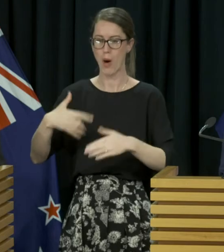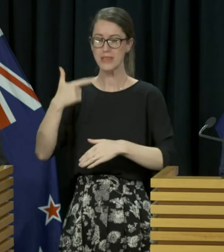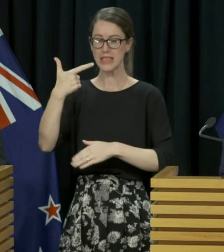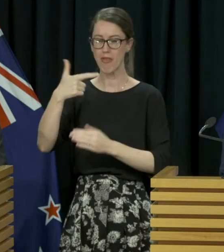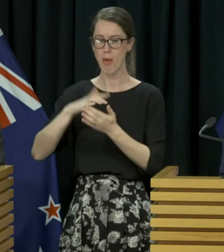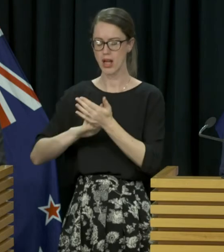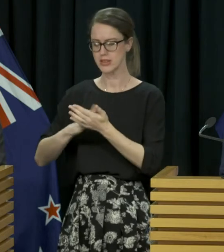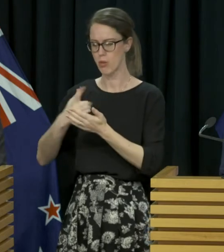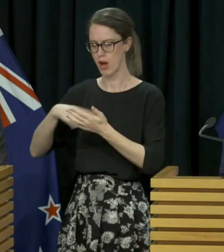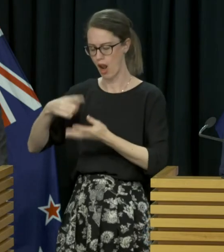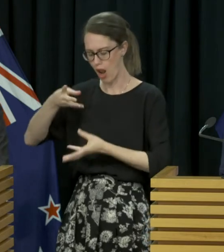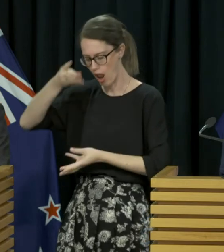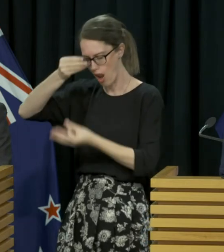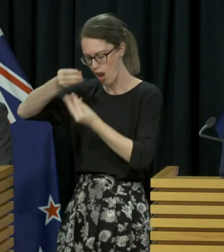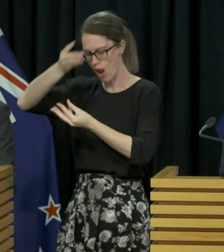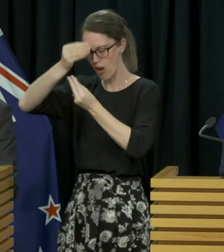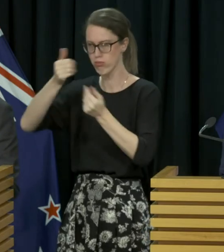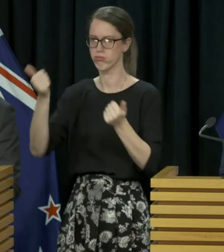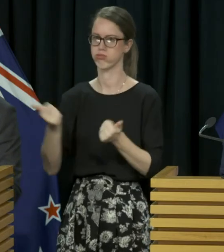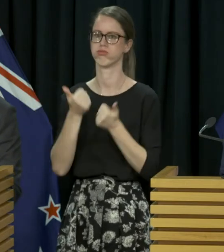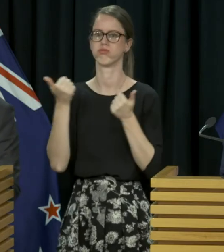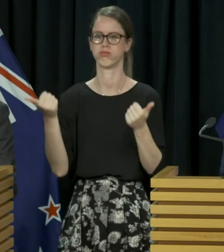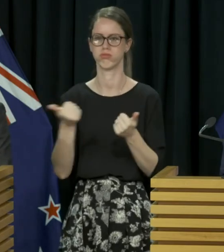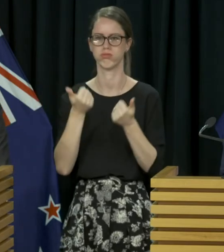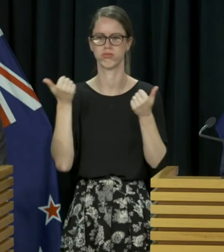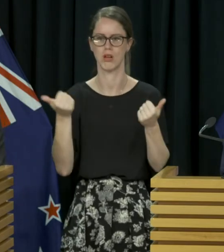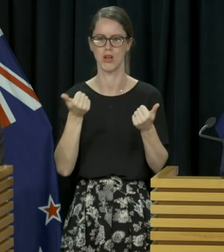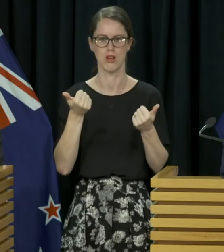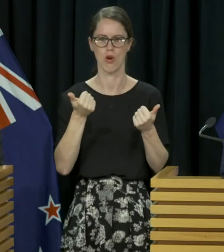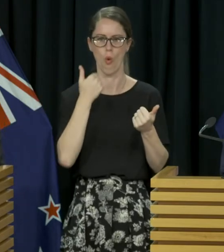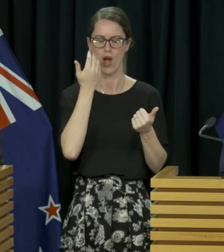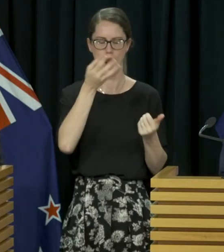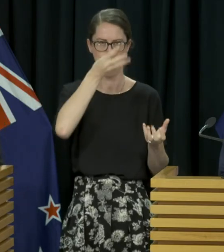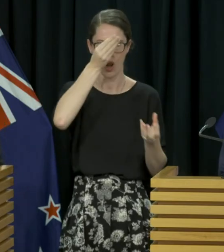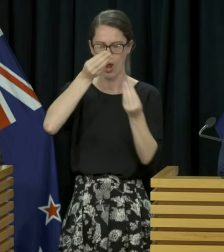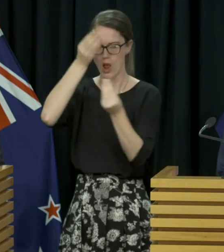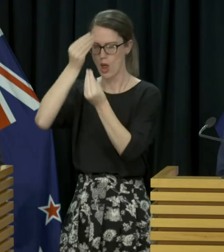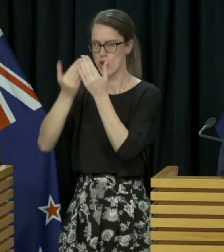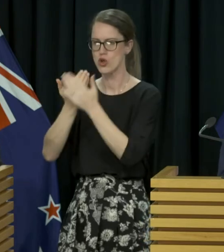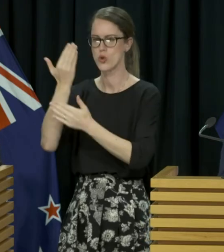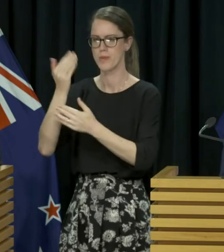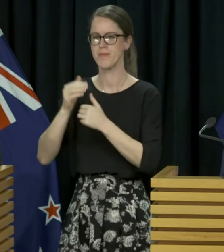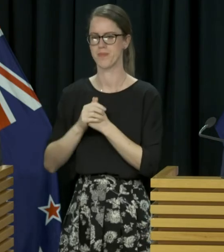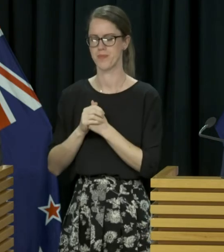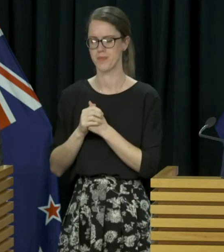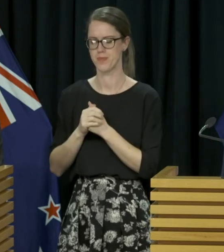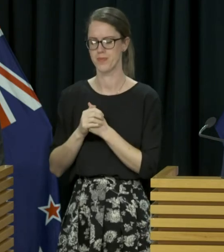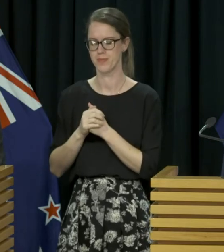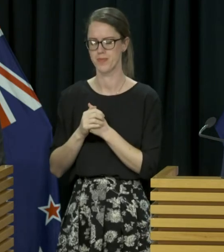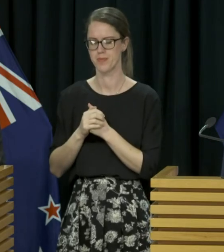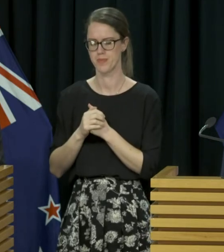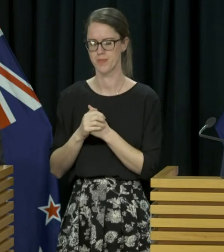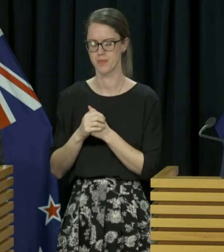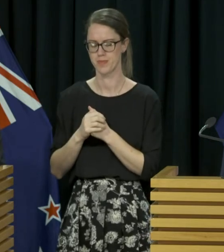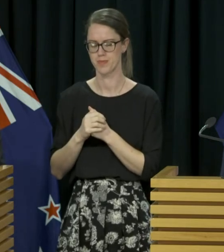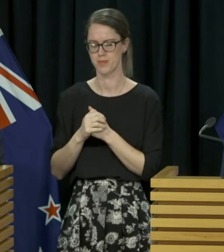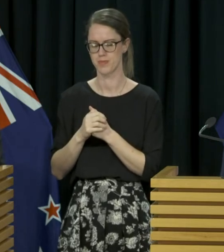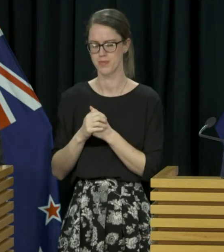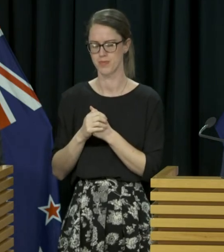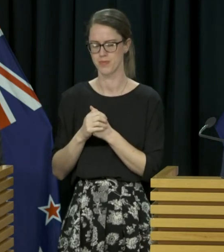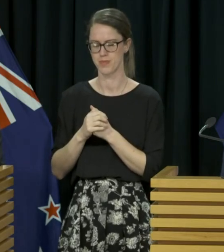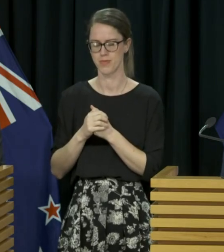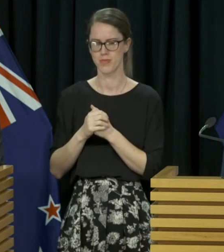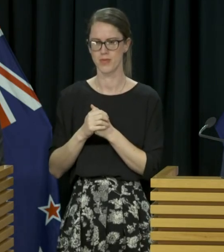huge amount about this virus and we continue to learn new things all of the time. We've made significant progress in our ability to